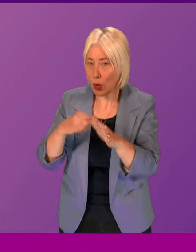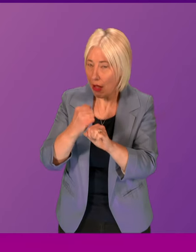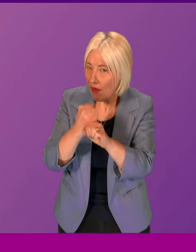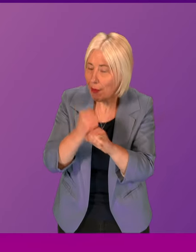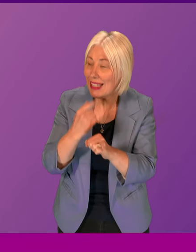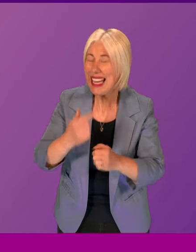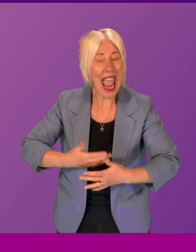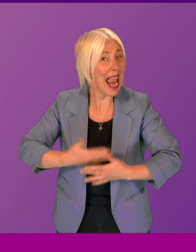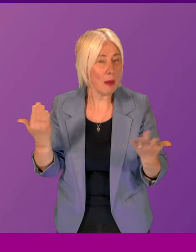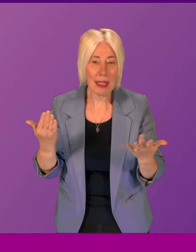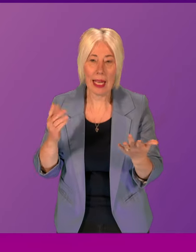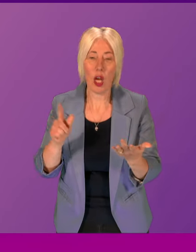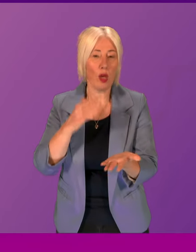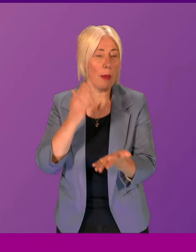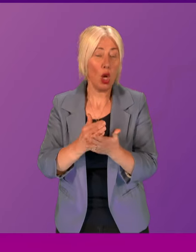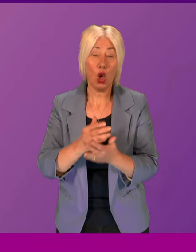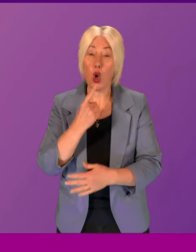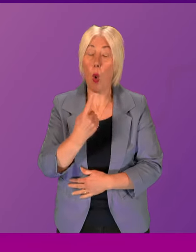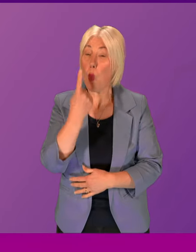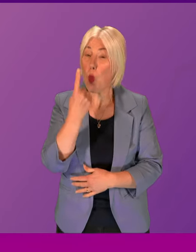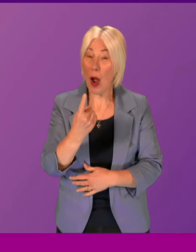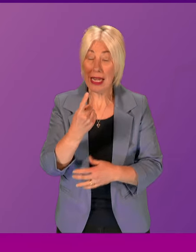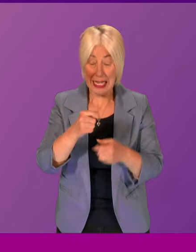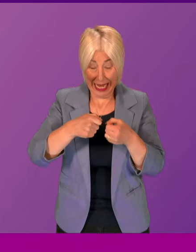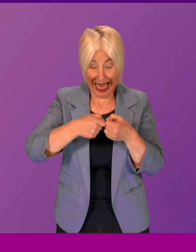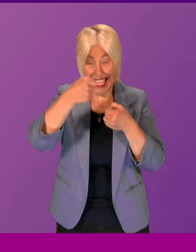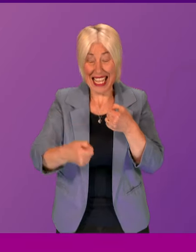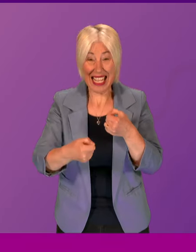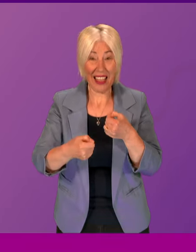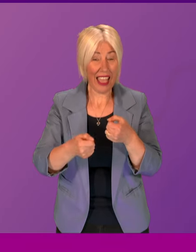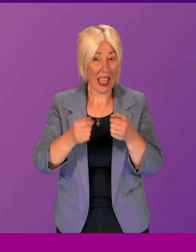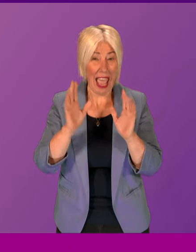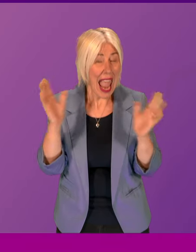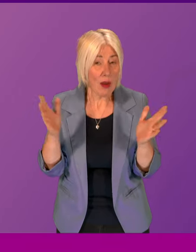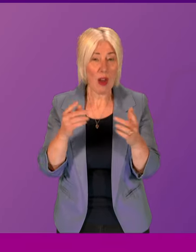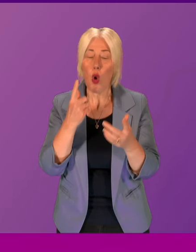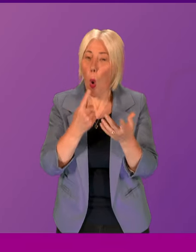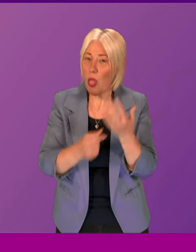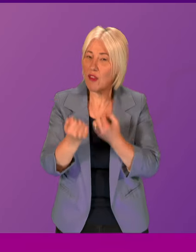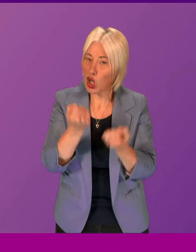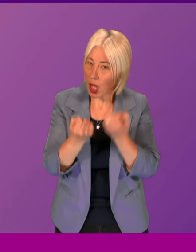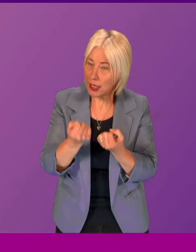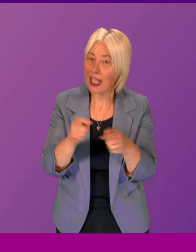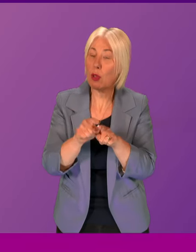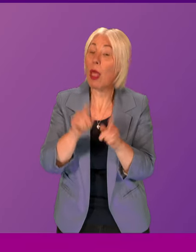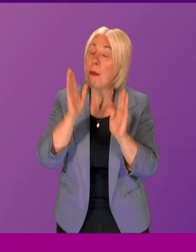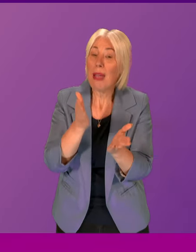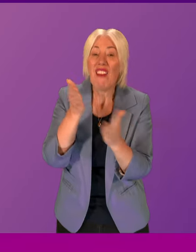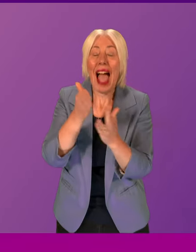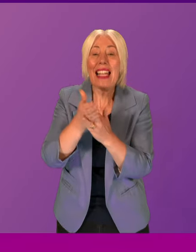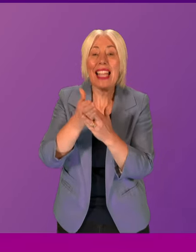to, to make sure there is not a single day longer that we have to wait, not just for justice, but for access to compensation.